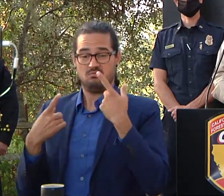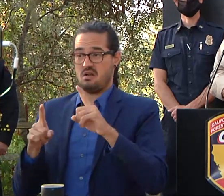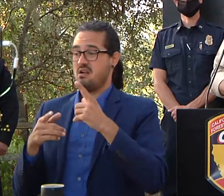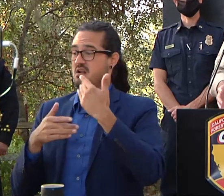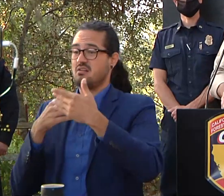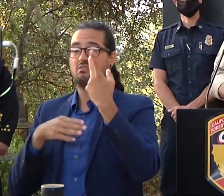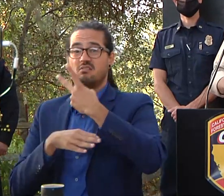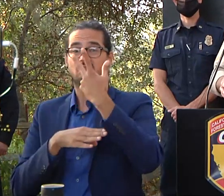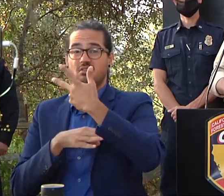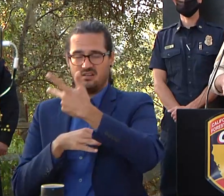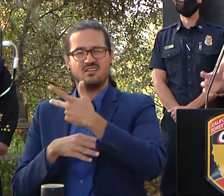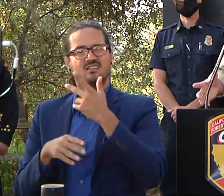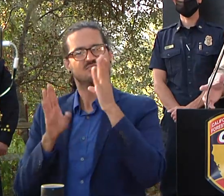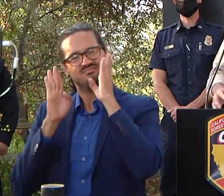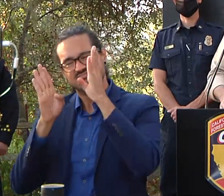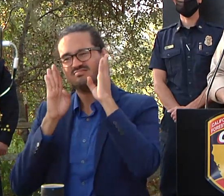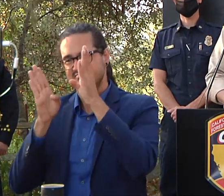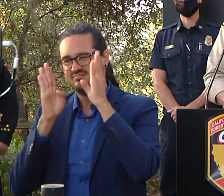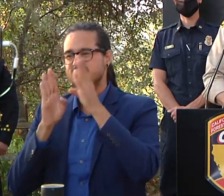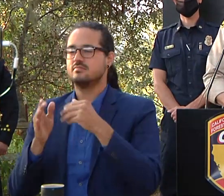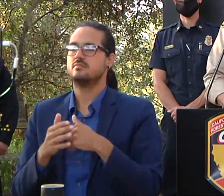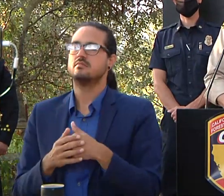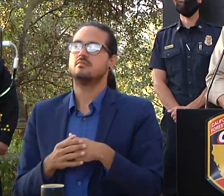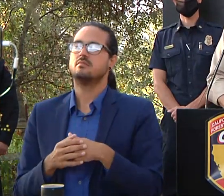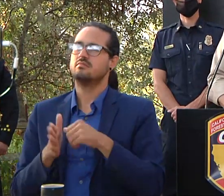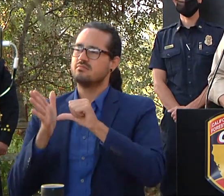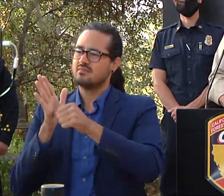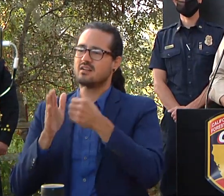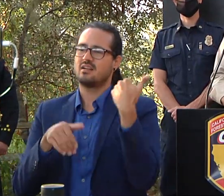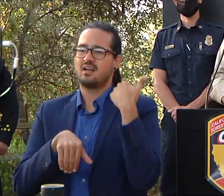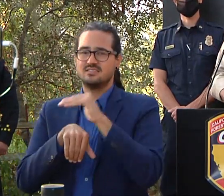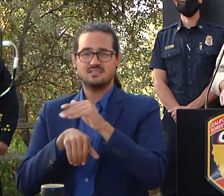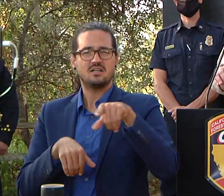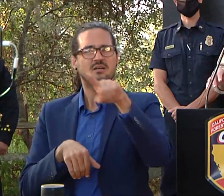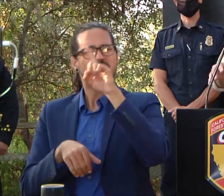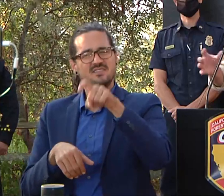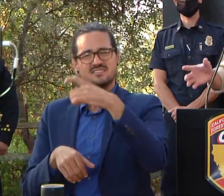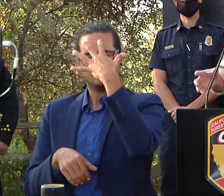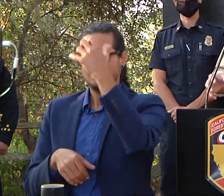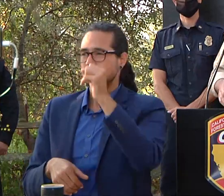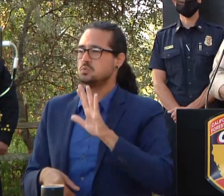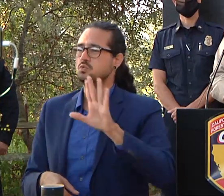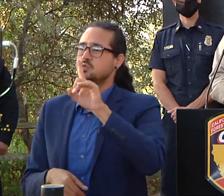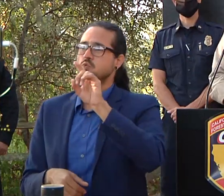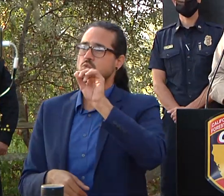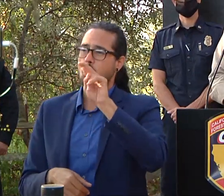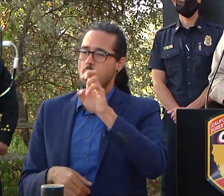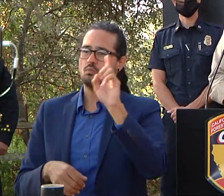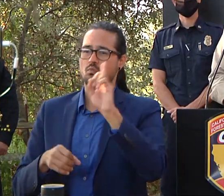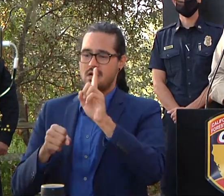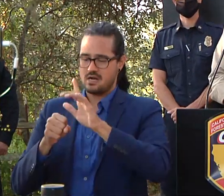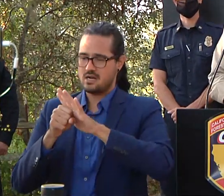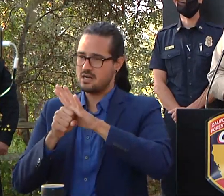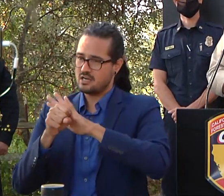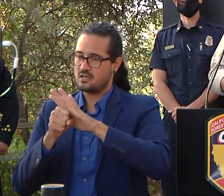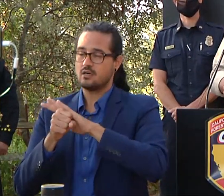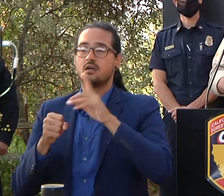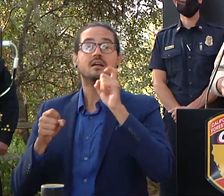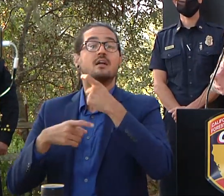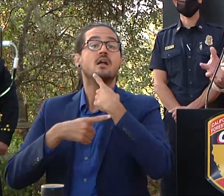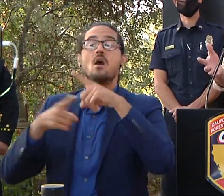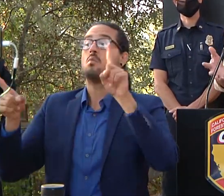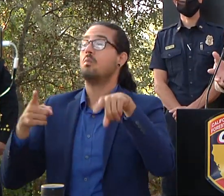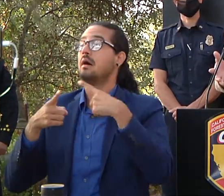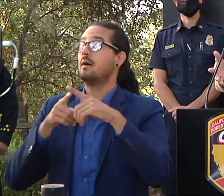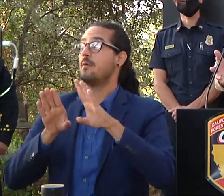this again last night i'll continue to say it and you know know your zone you know as we repopulate areas know the zone in which um you live and so as you